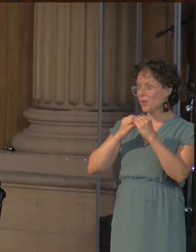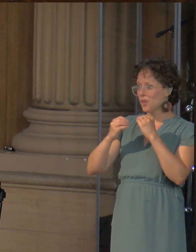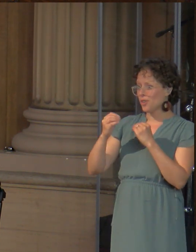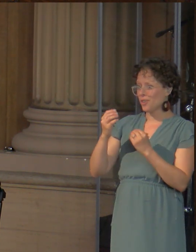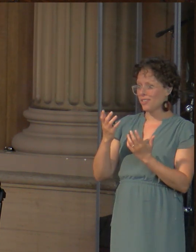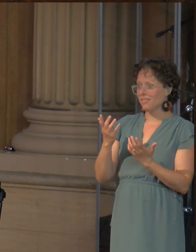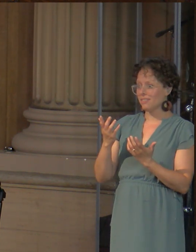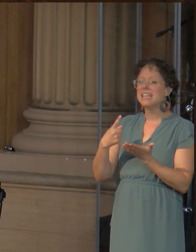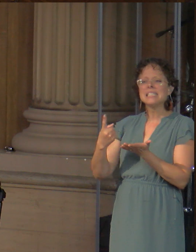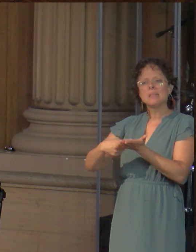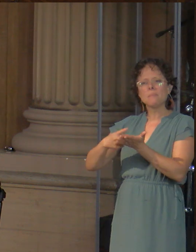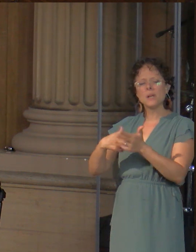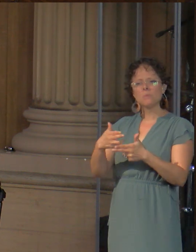called the word of God made visible.